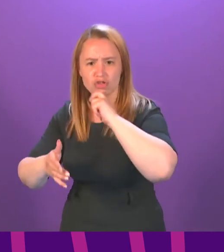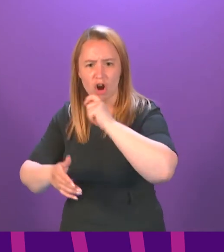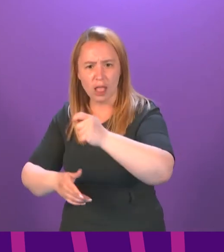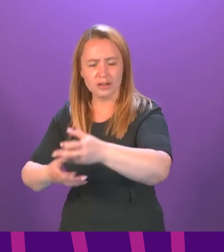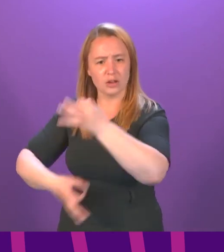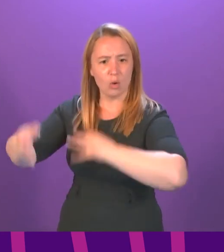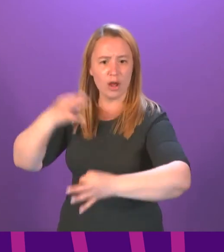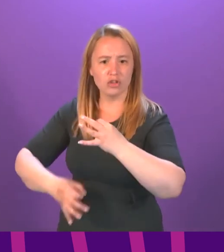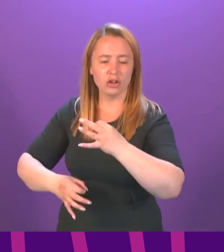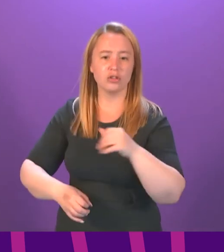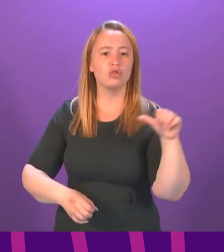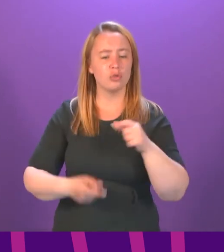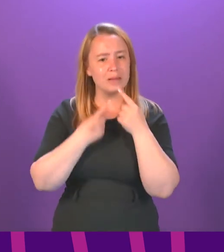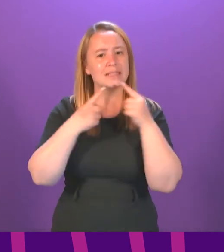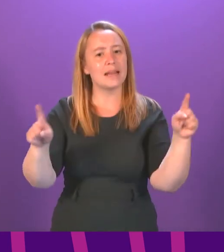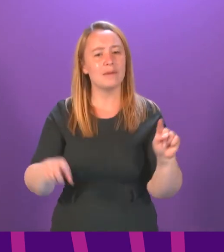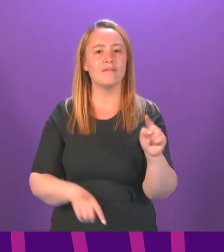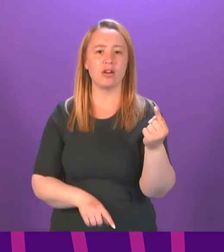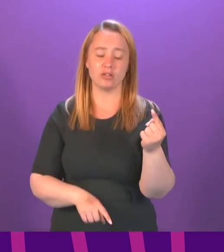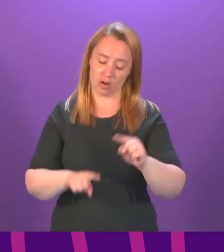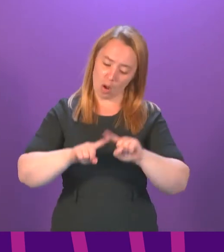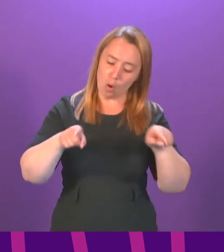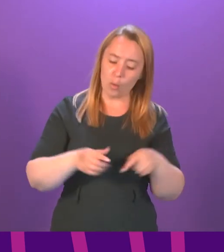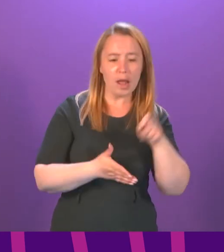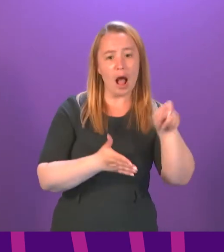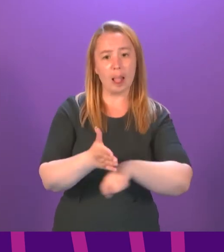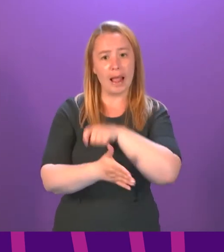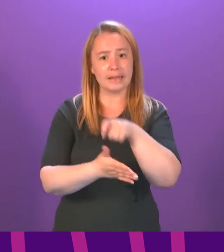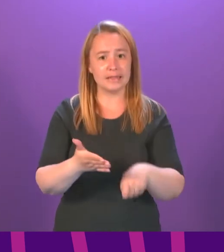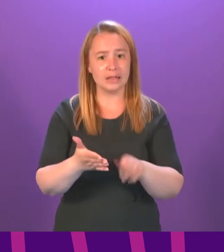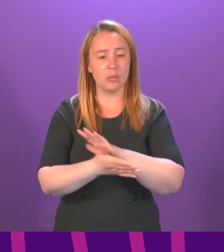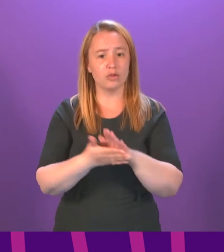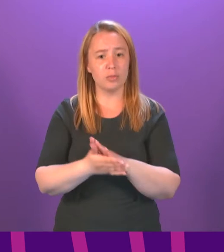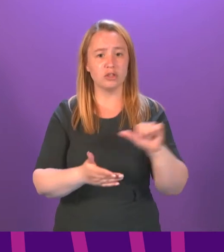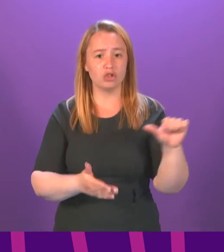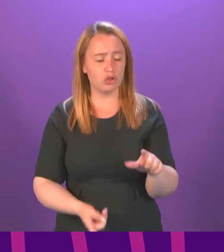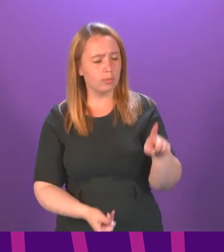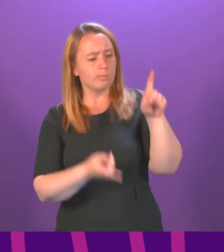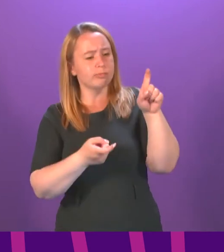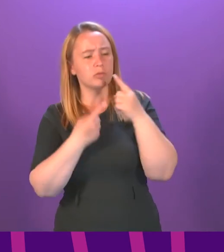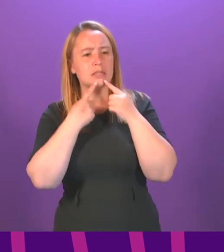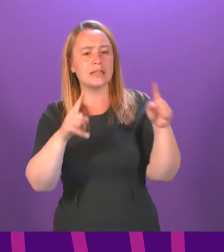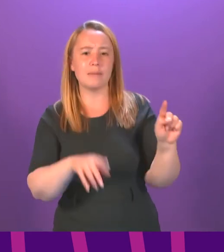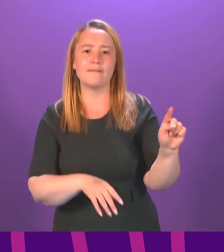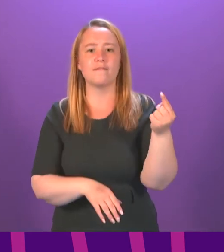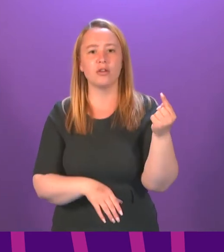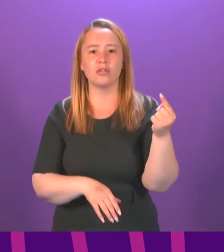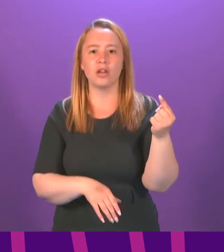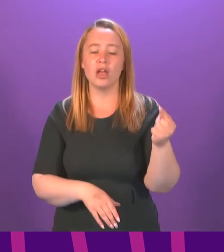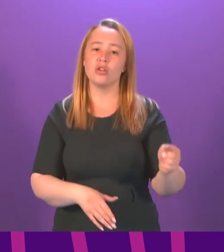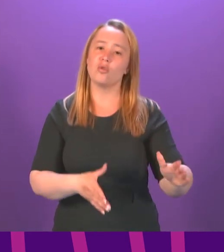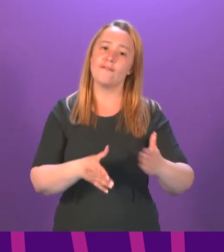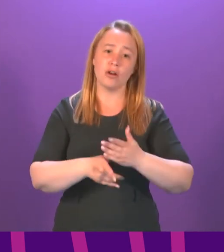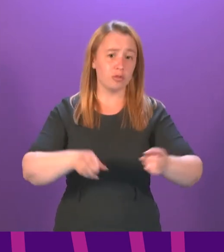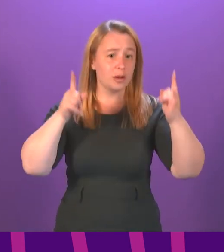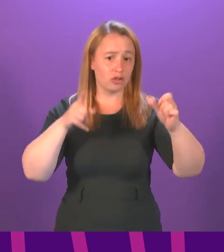are made first. We are elected to hear statements first and the First Minister should give the parliament the respect